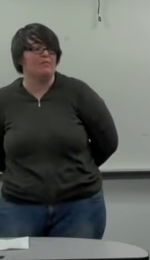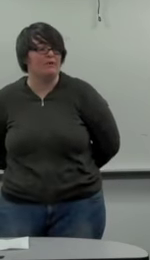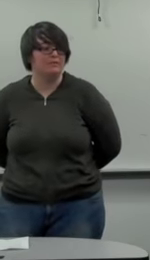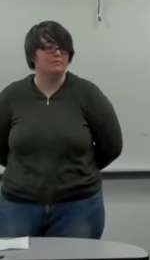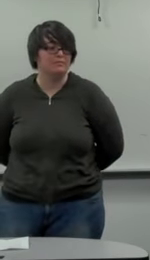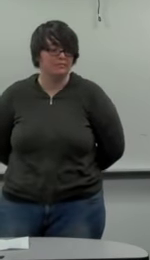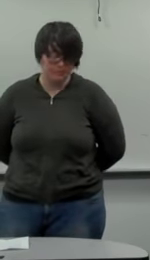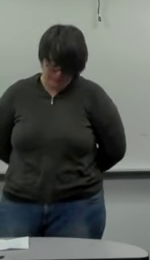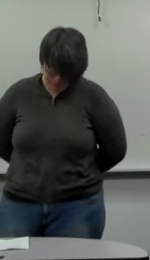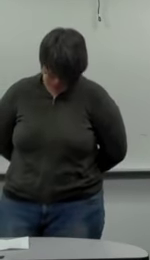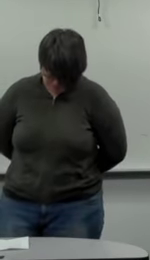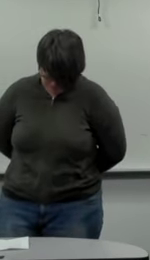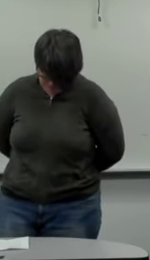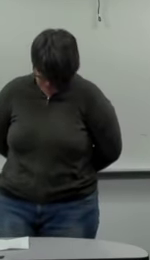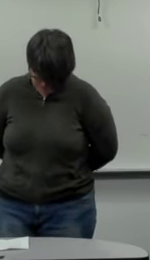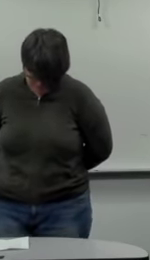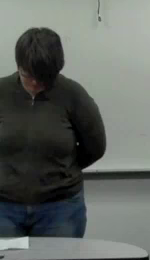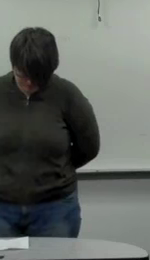sorts of discomfort.